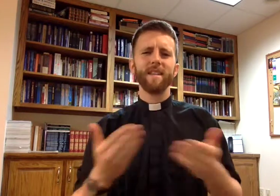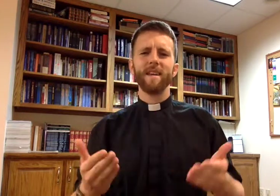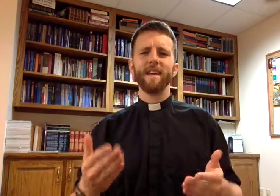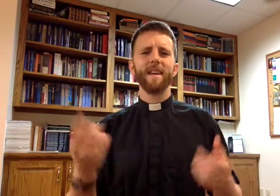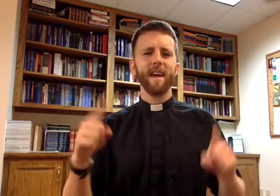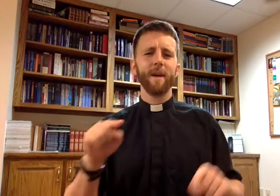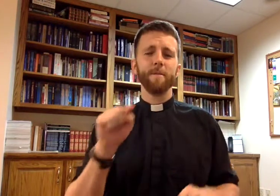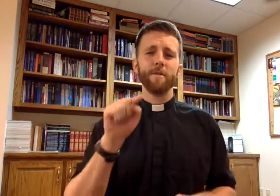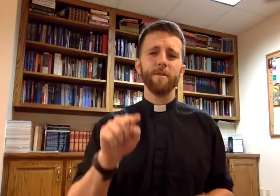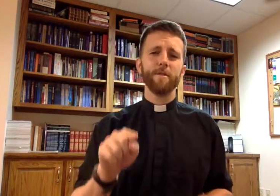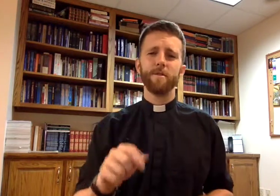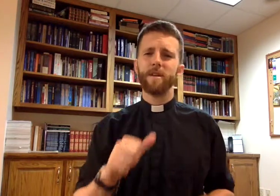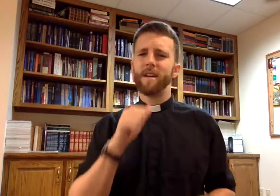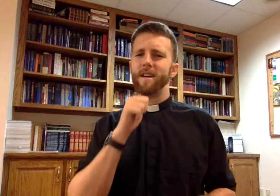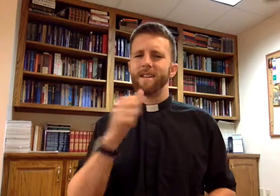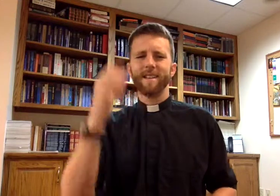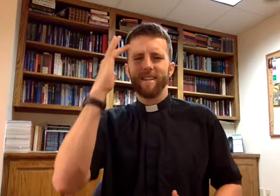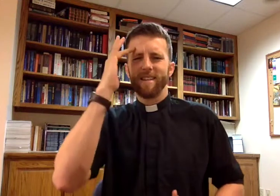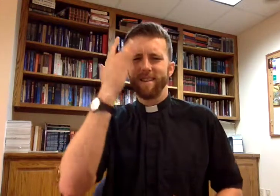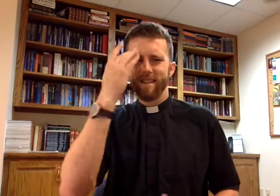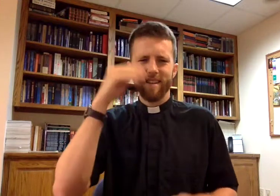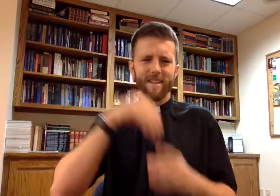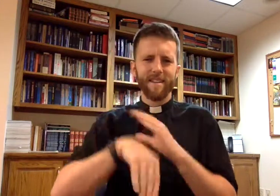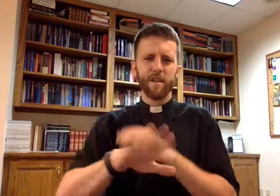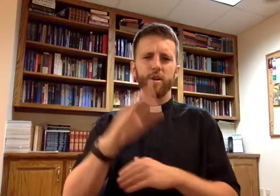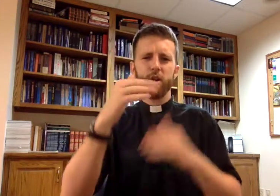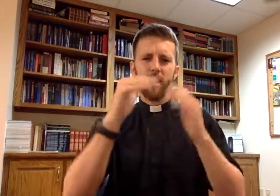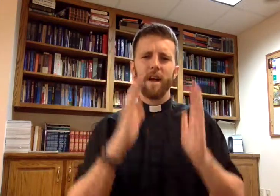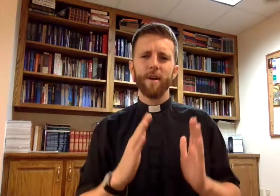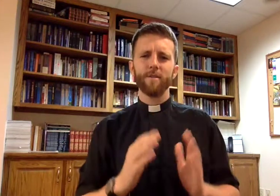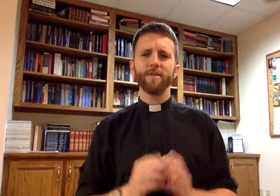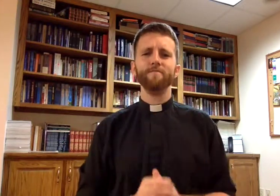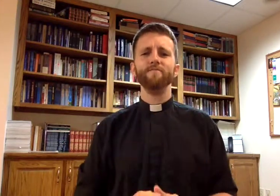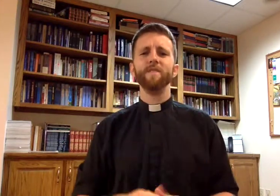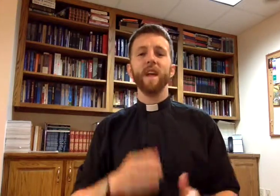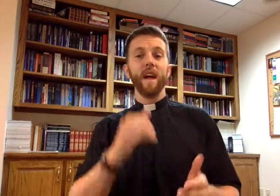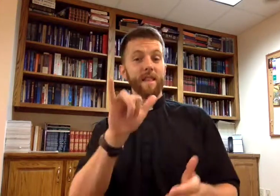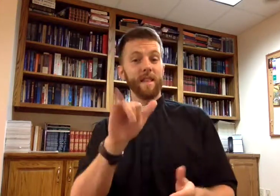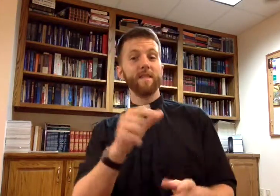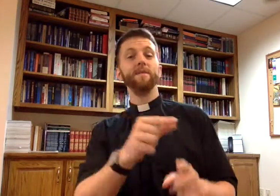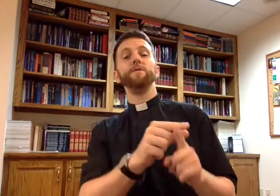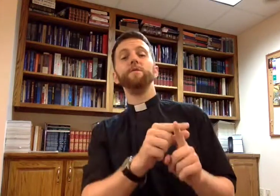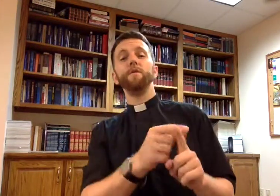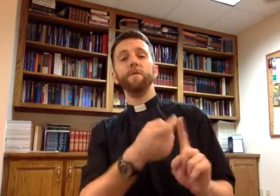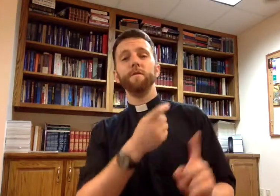tent. This is the word of the Lord. Thanks be to God.